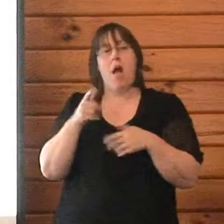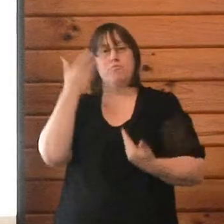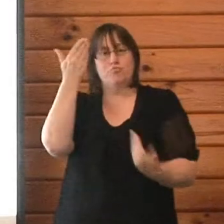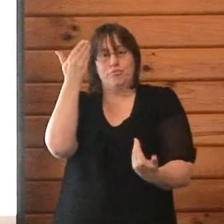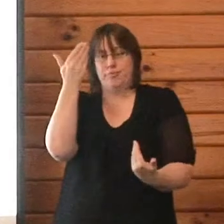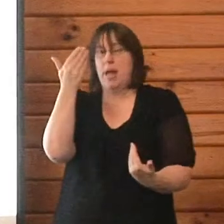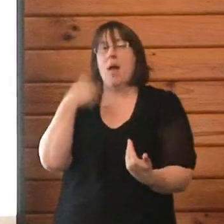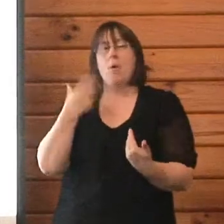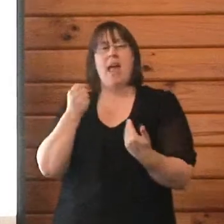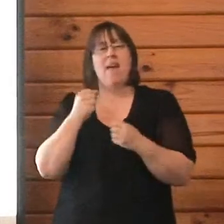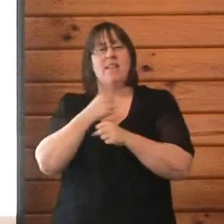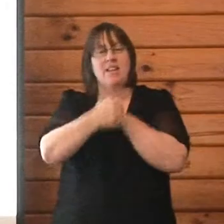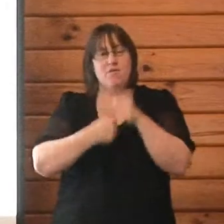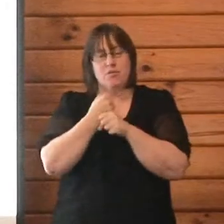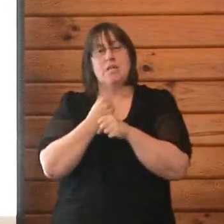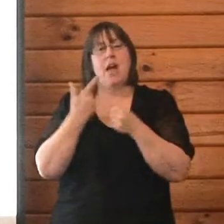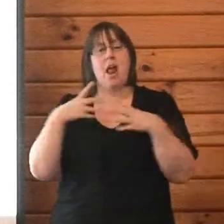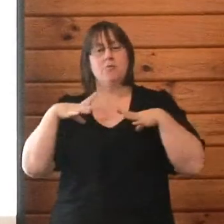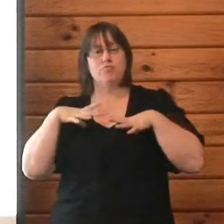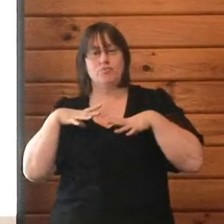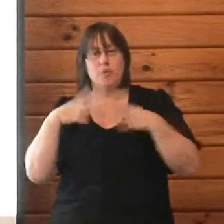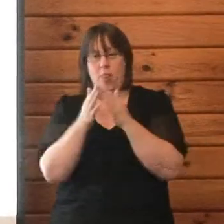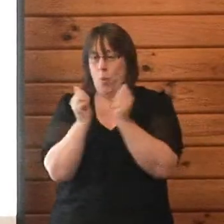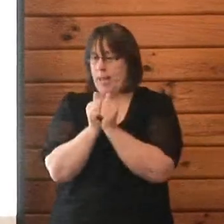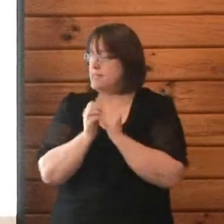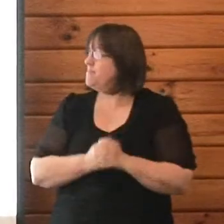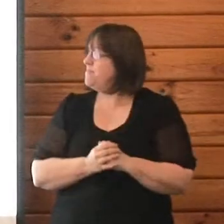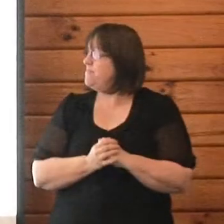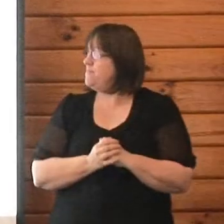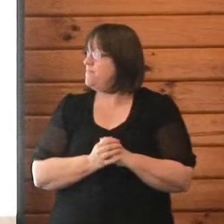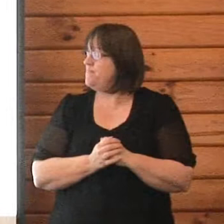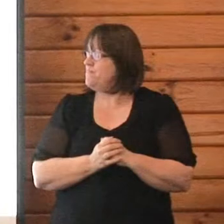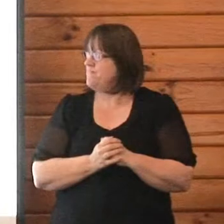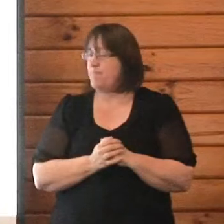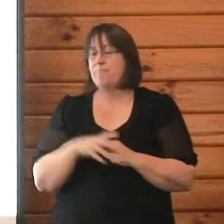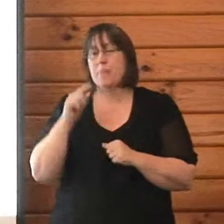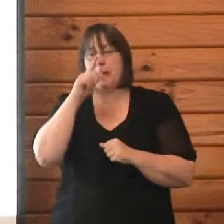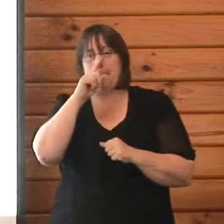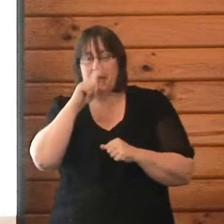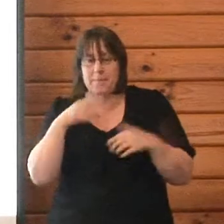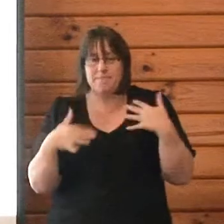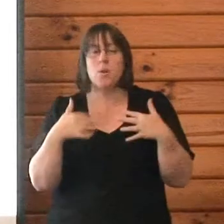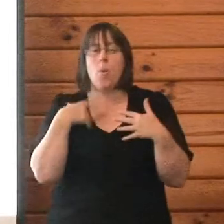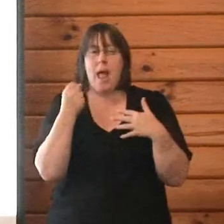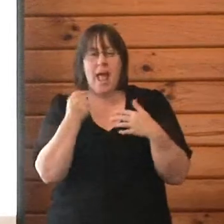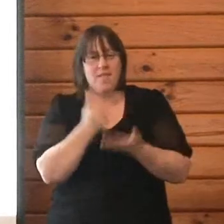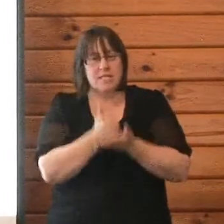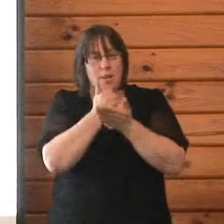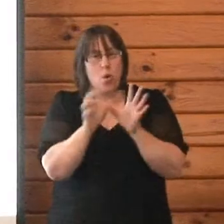The seriously injured people, we also do expert talks and support groups for young people and we're also looking at